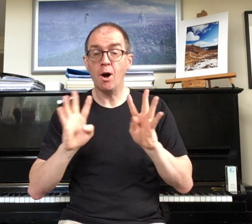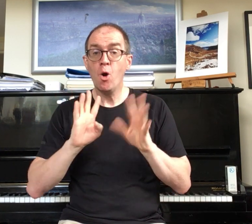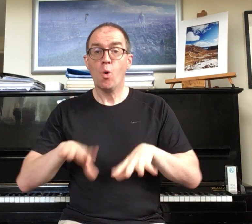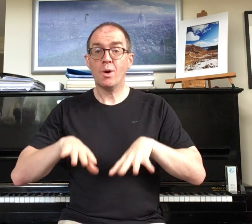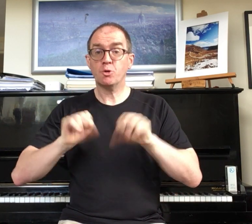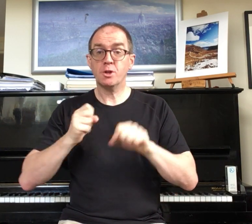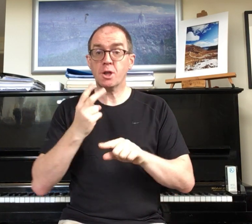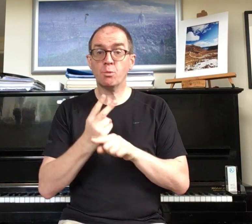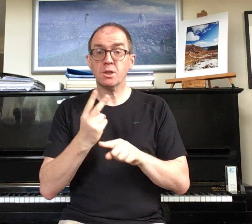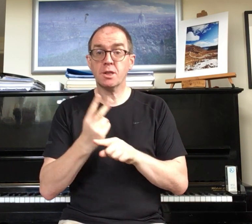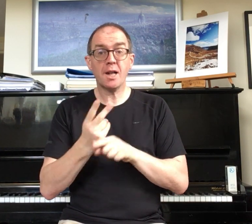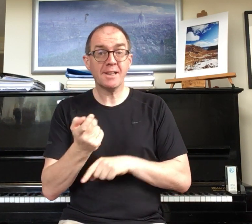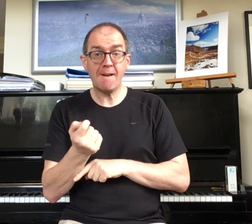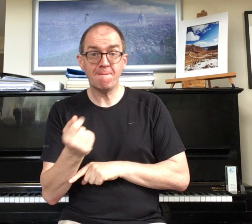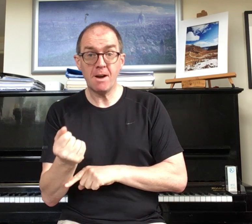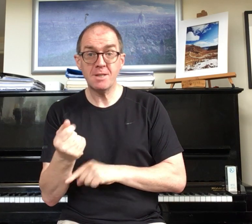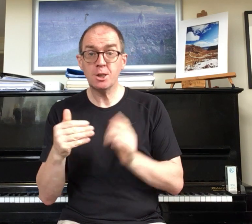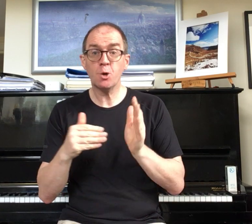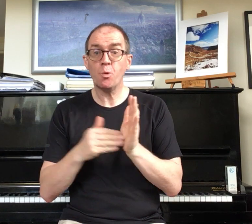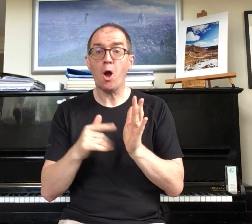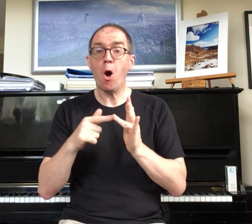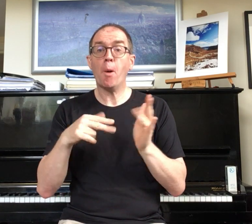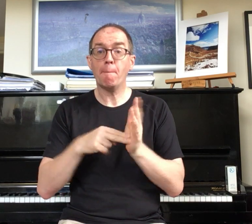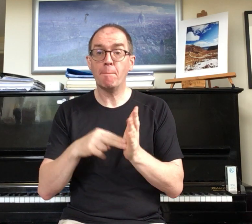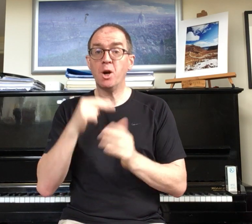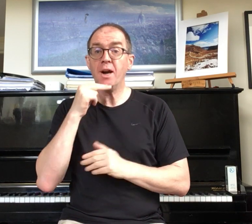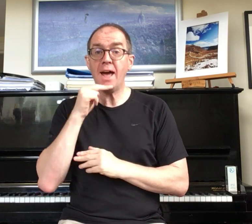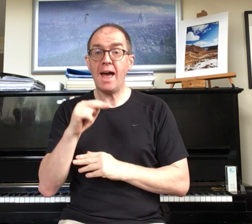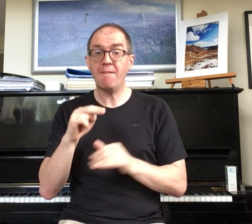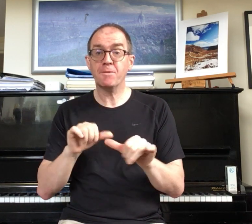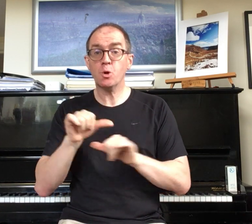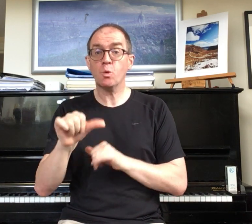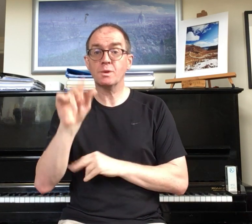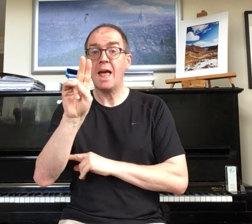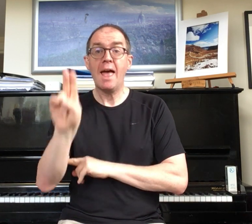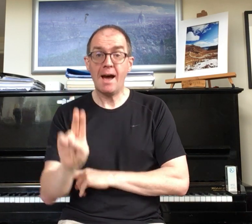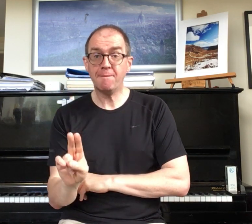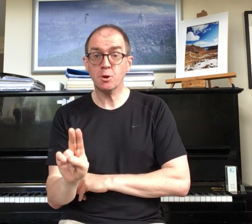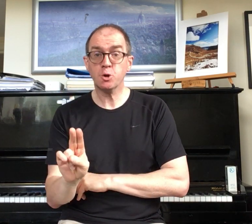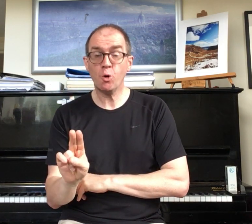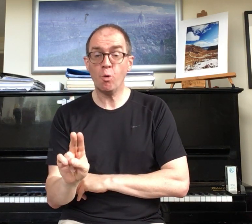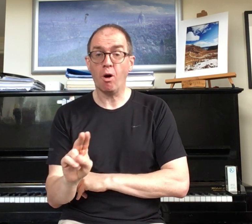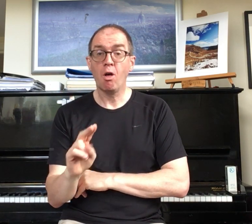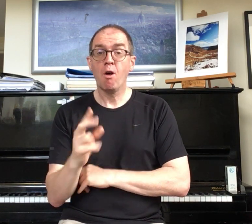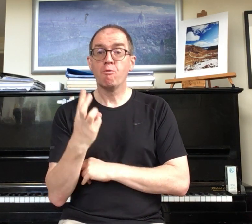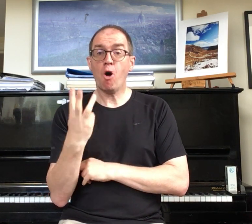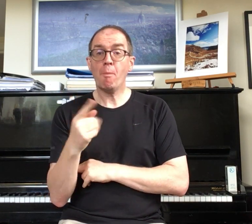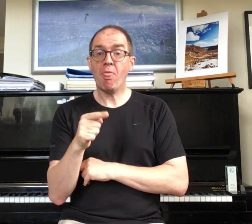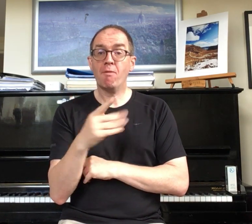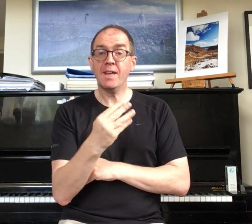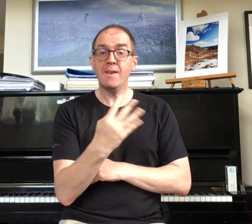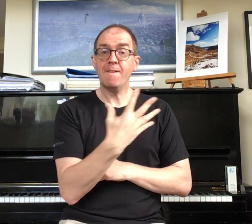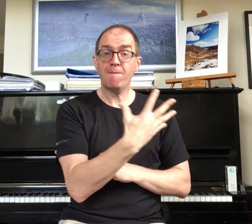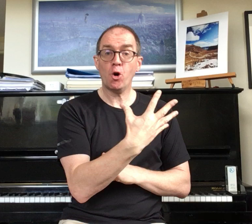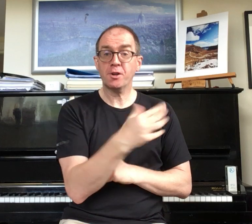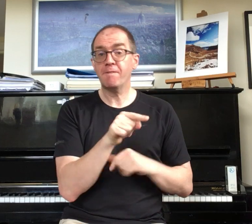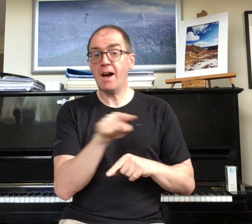which is going to start again very soon on Monday afternoon after school from 3.45